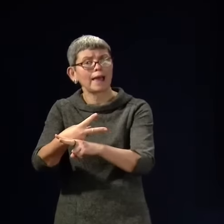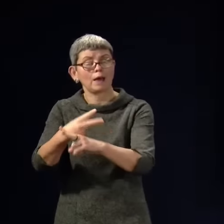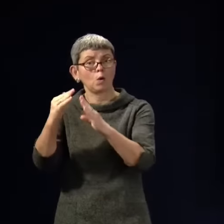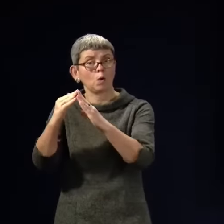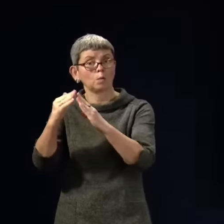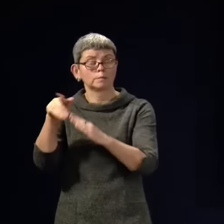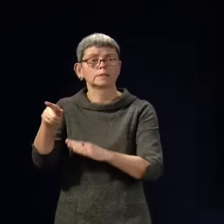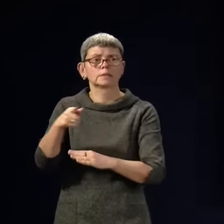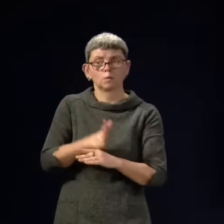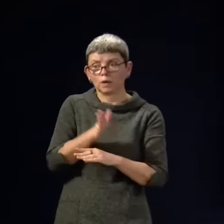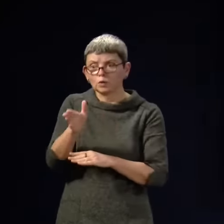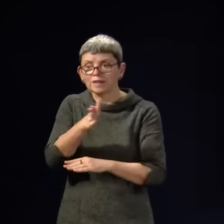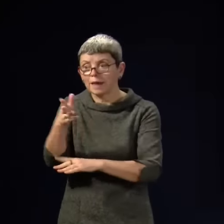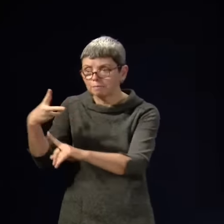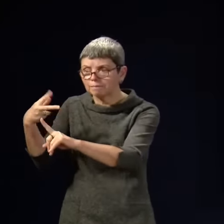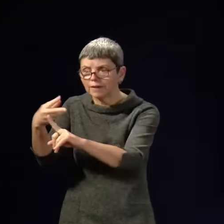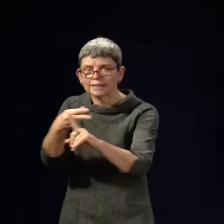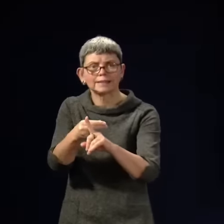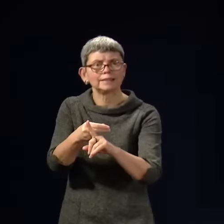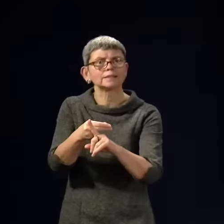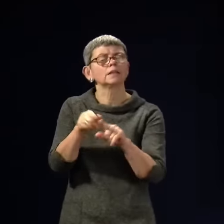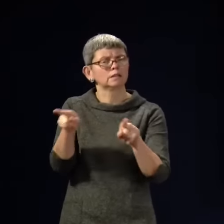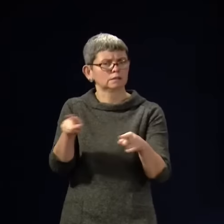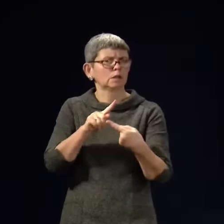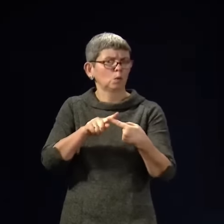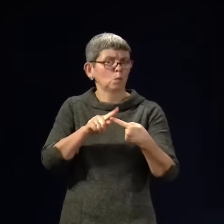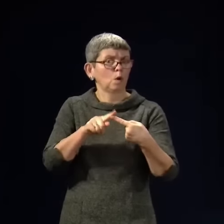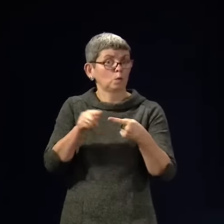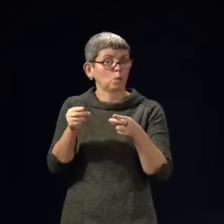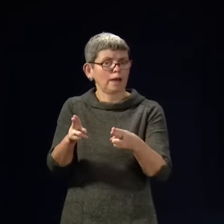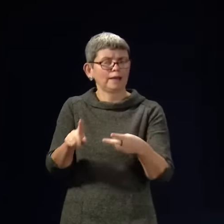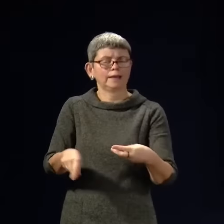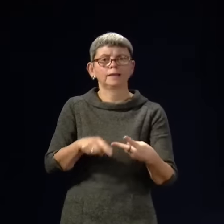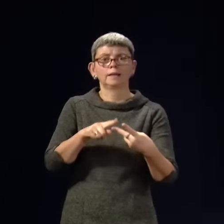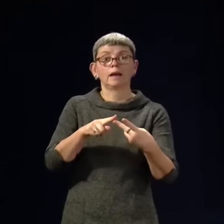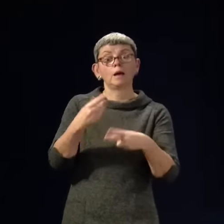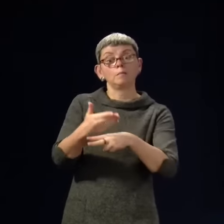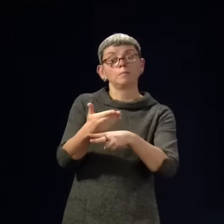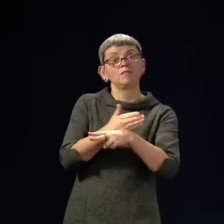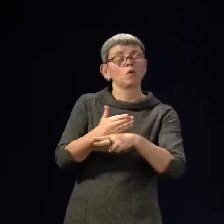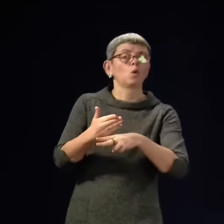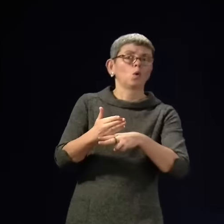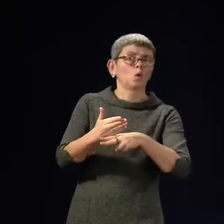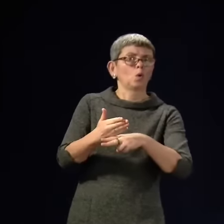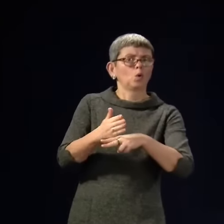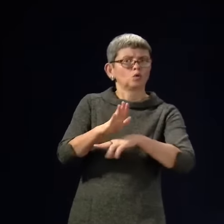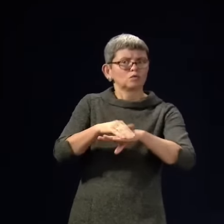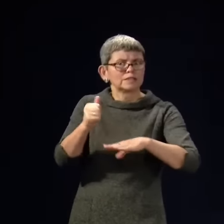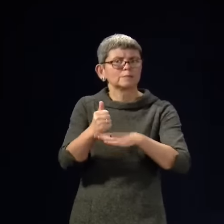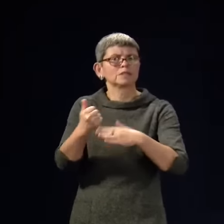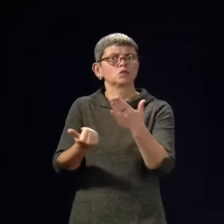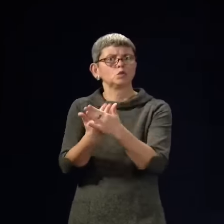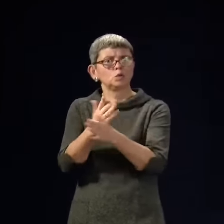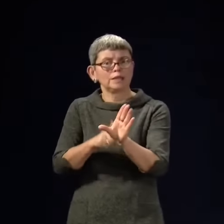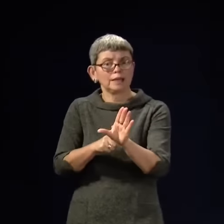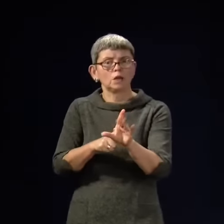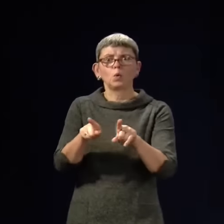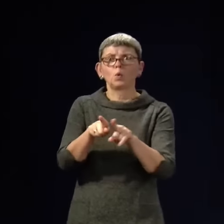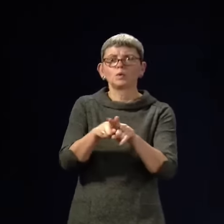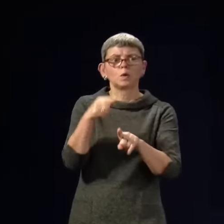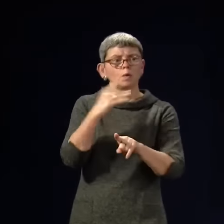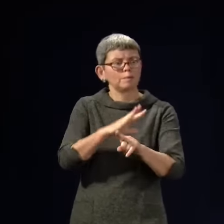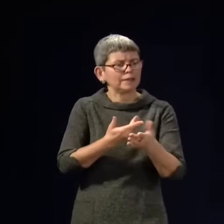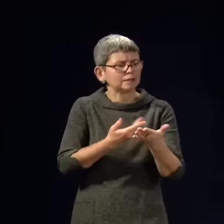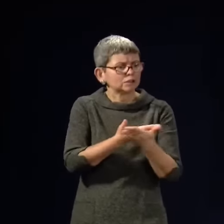The second thing I've asked is, and we've done this before the festive period, course, is to get to do some more marketing with clinicians, speaking to other